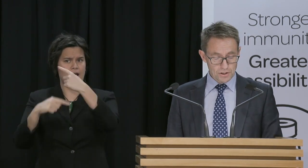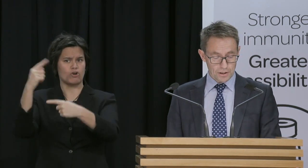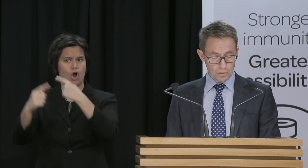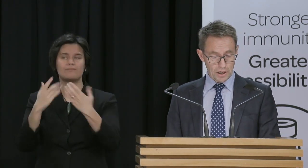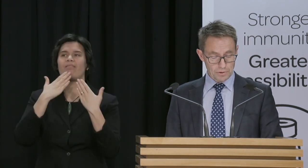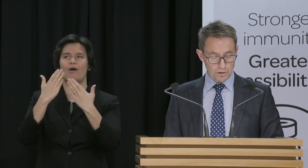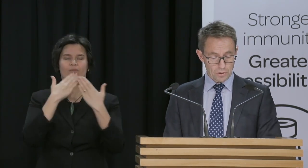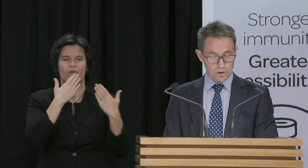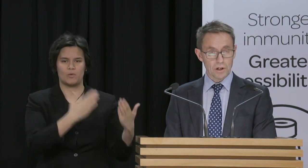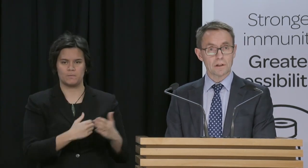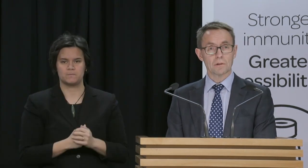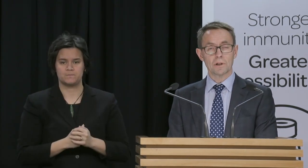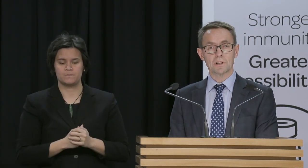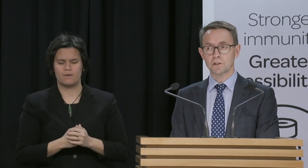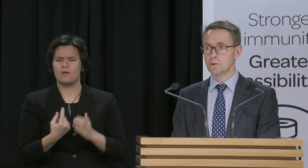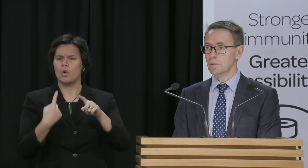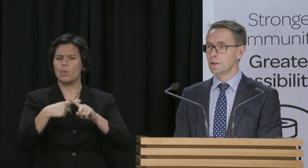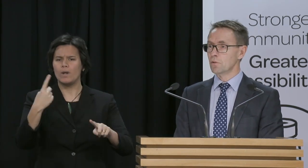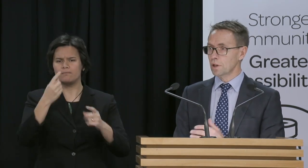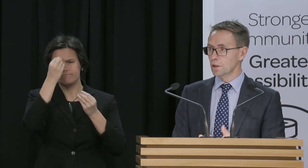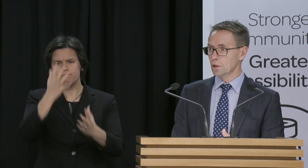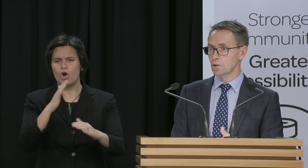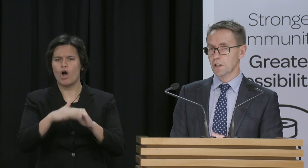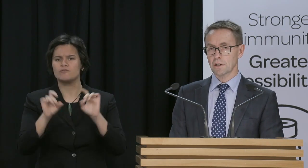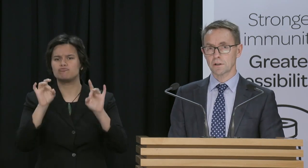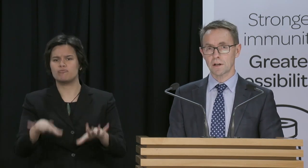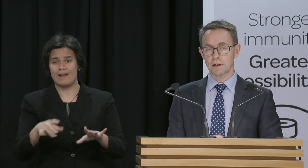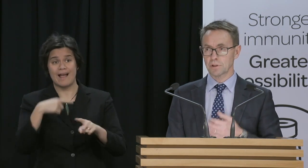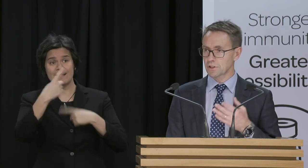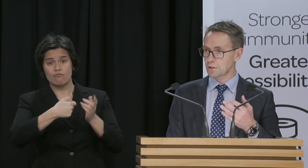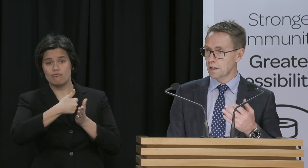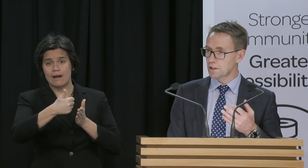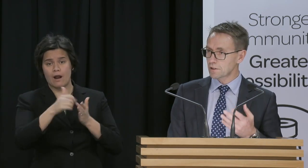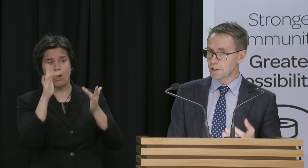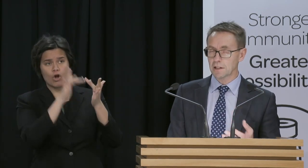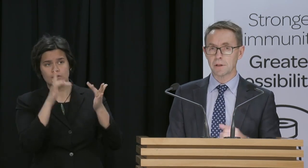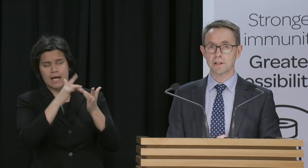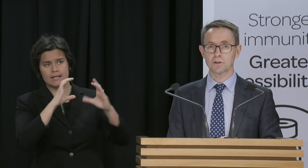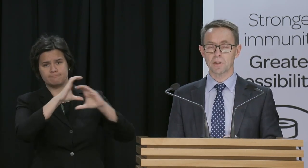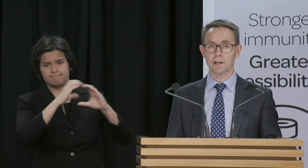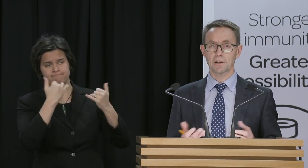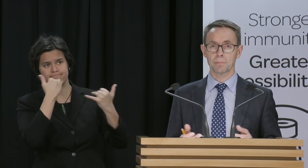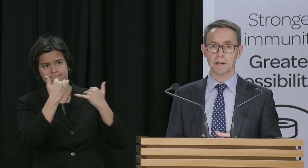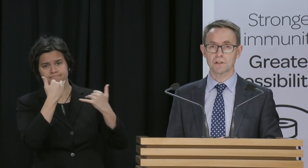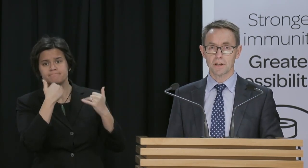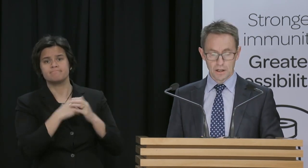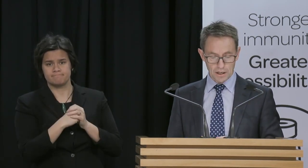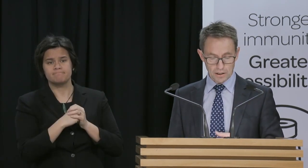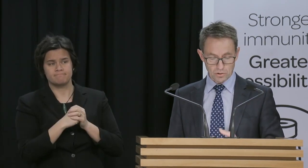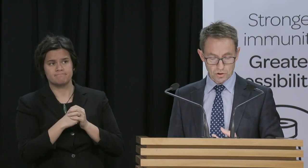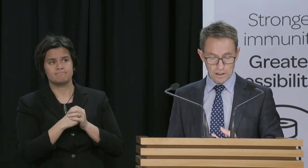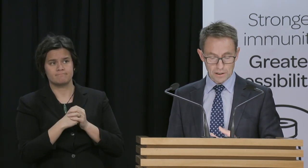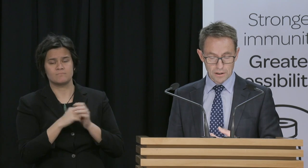Just a quick update on Australia. We continue to be in regular contact and participating in the daily meetings with our counterparts